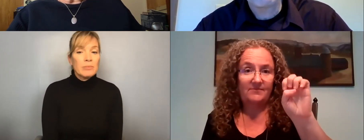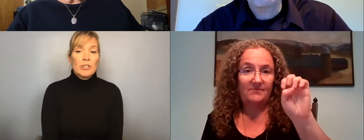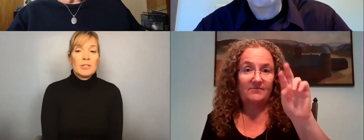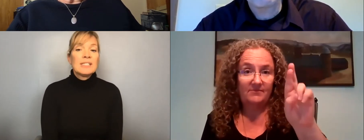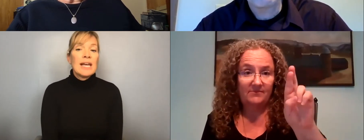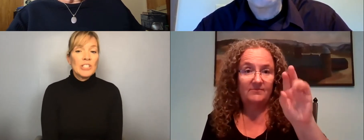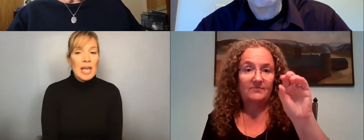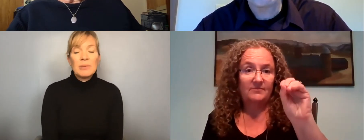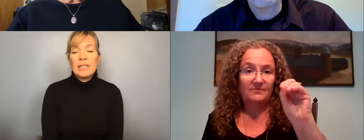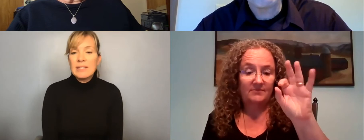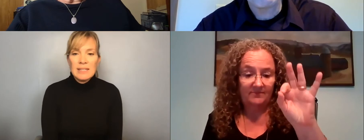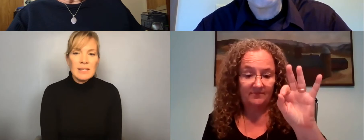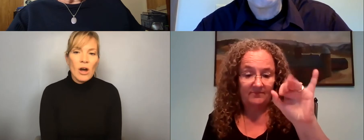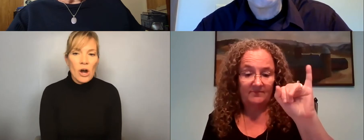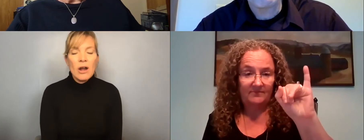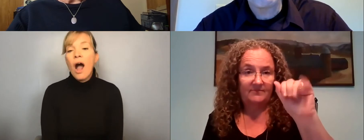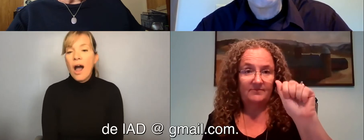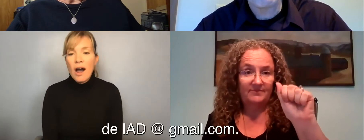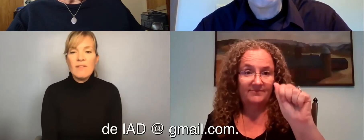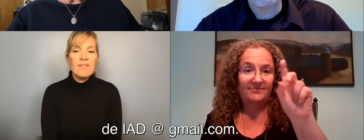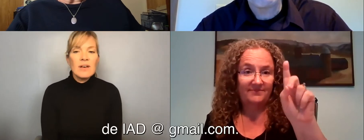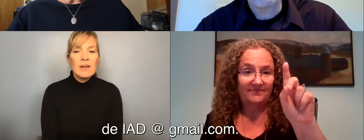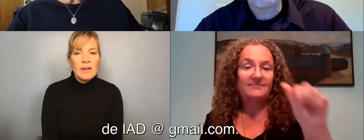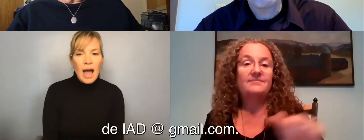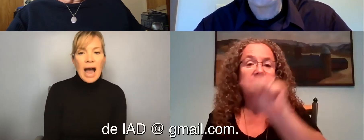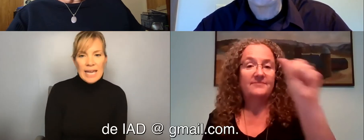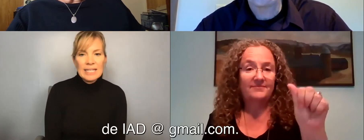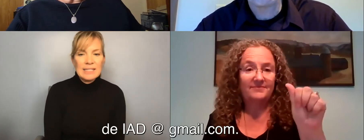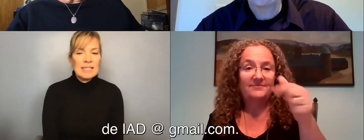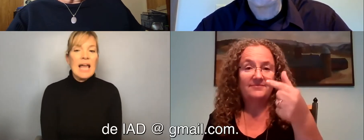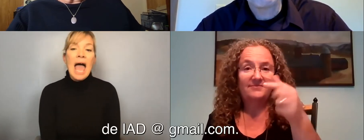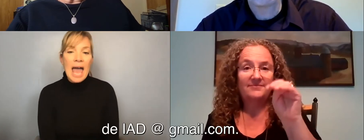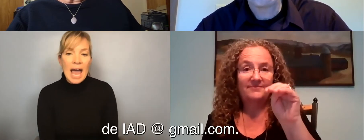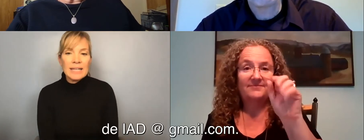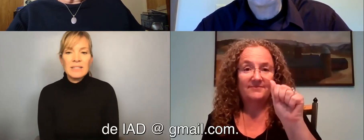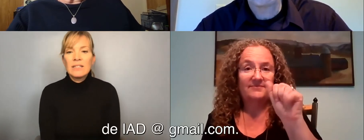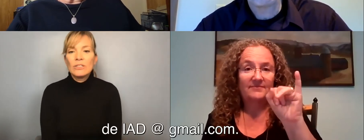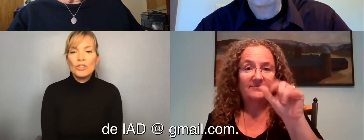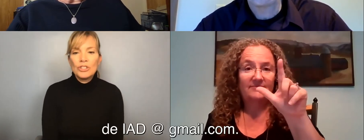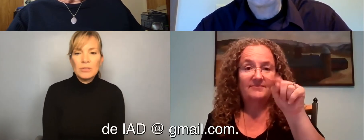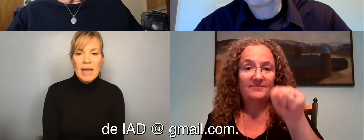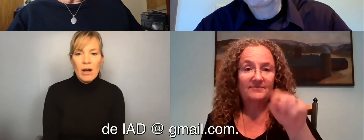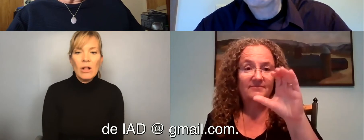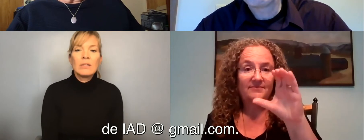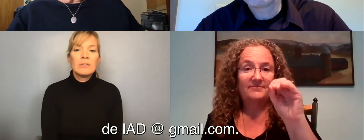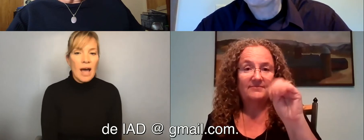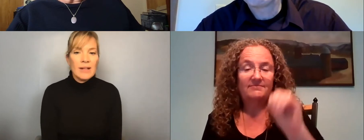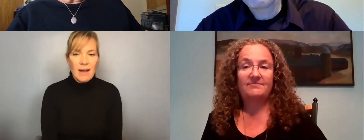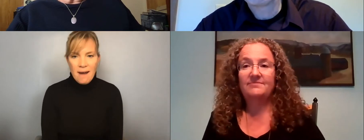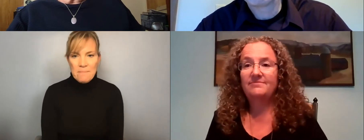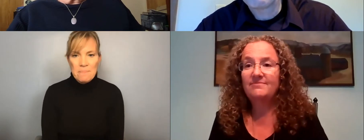Chapter, C-H-A-P-T-E-R of I-A-D at gmail